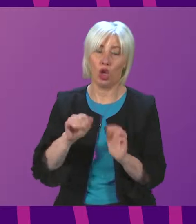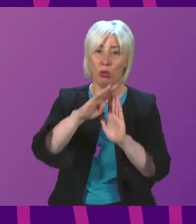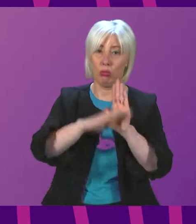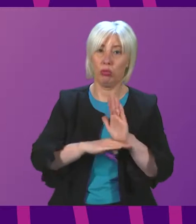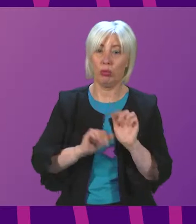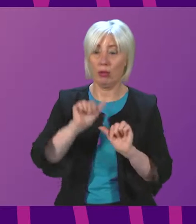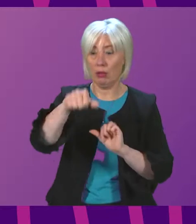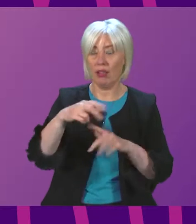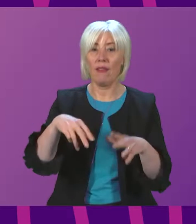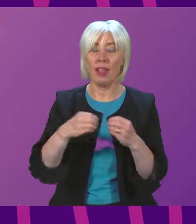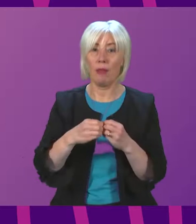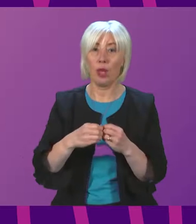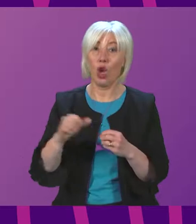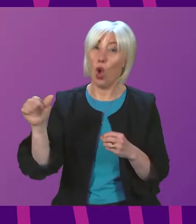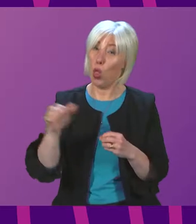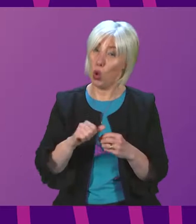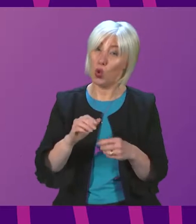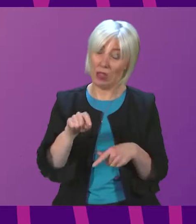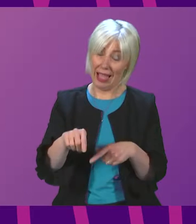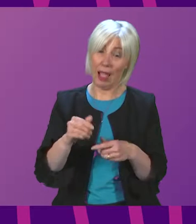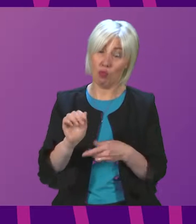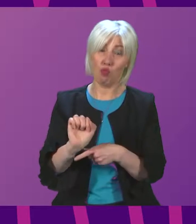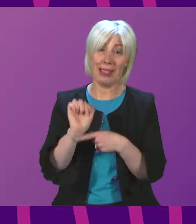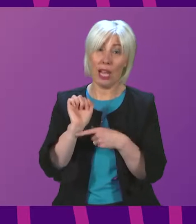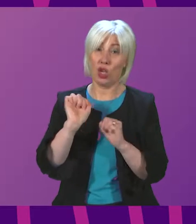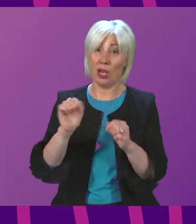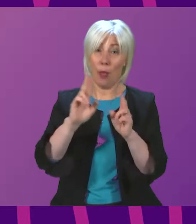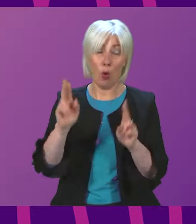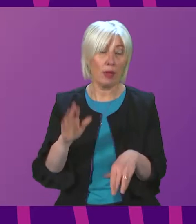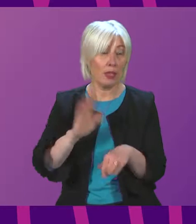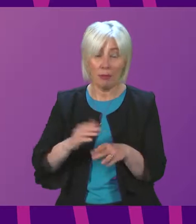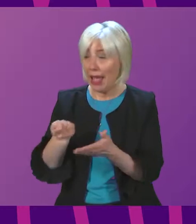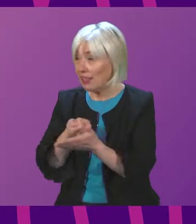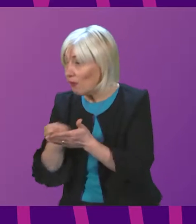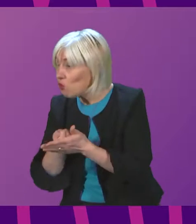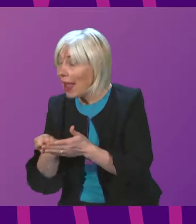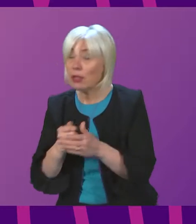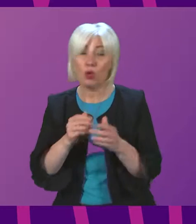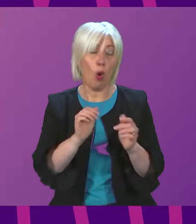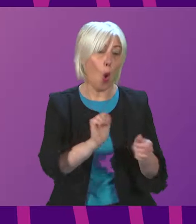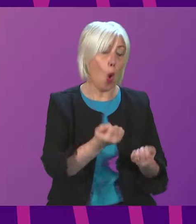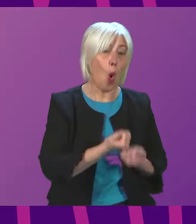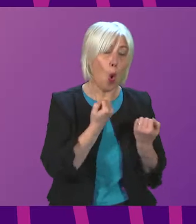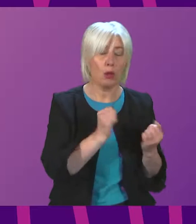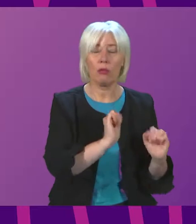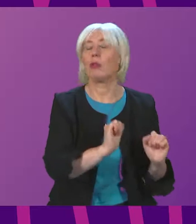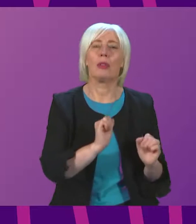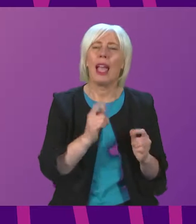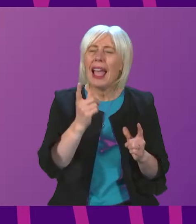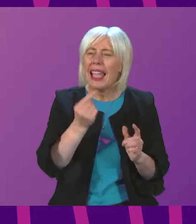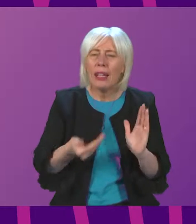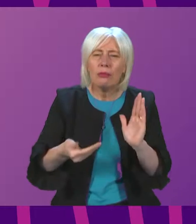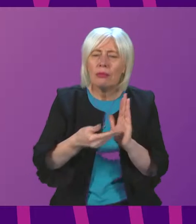should have at least this level of protection in their homes, regardless of tenure. I asked the Cabinet Secretary to say a little more about the